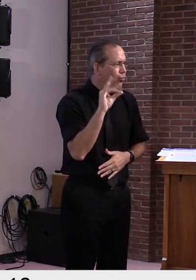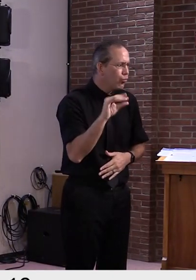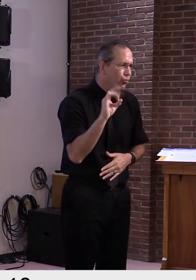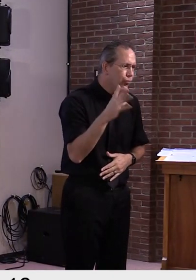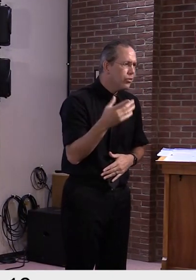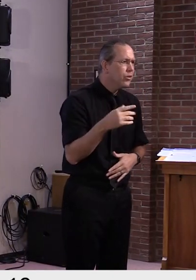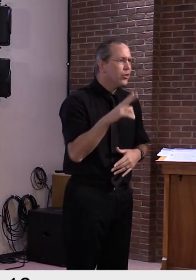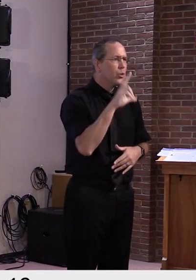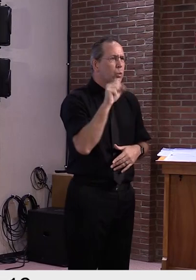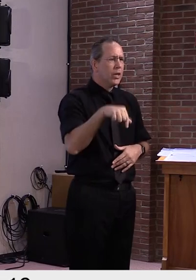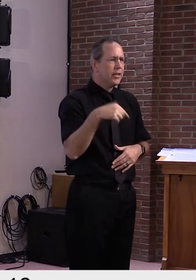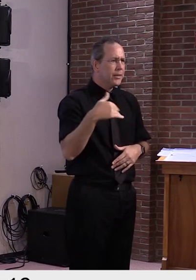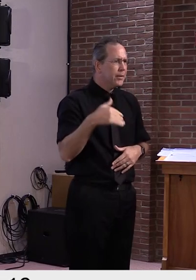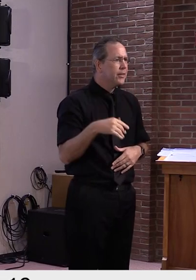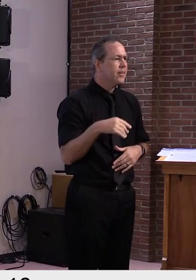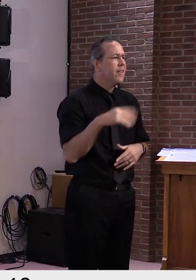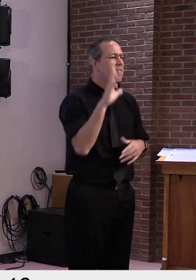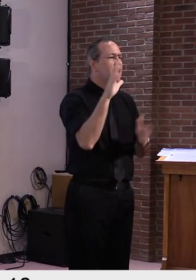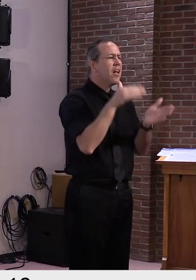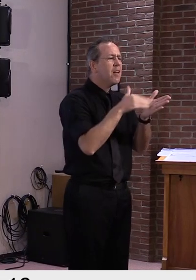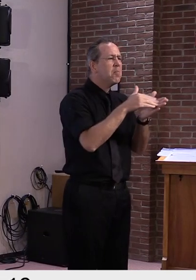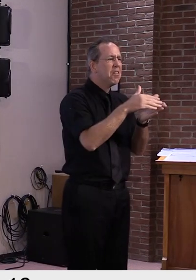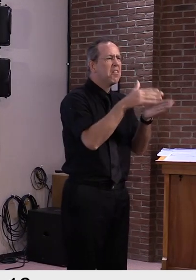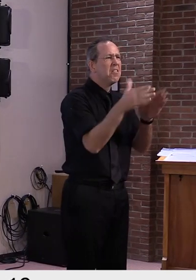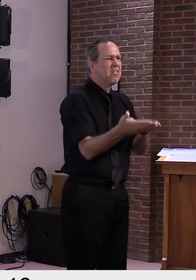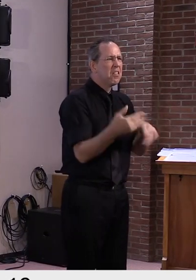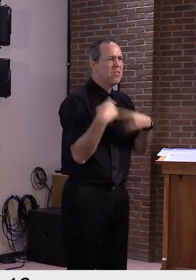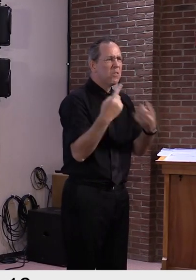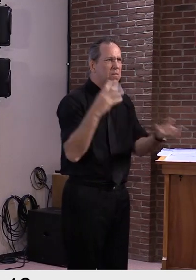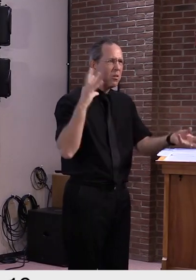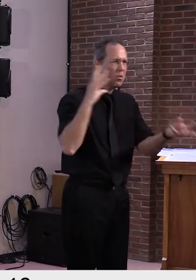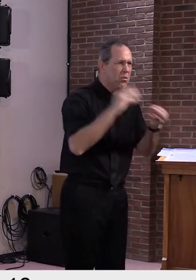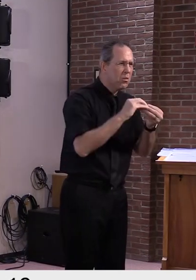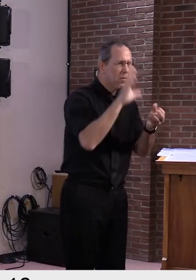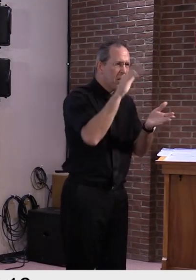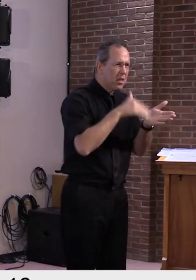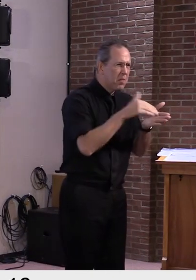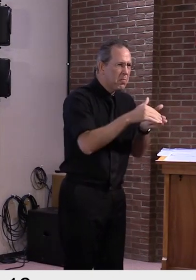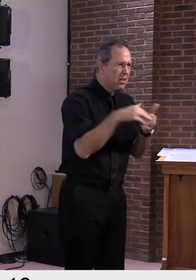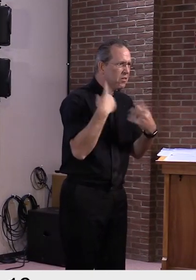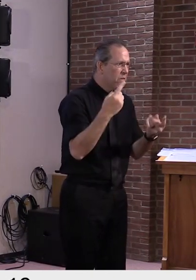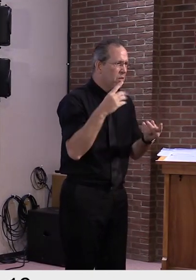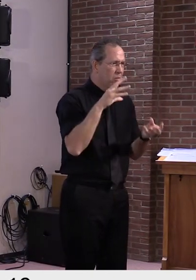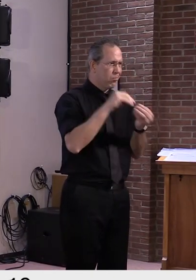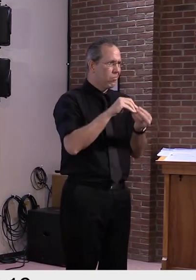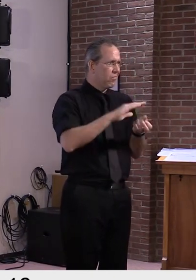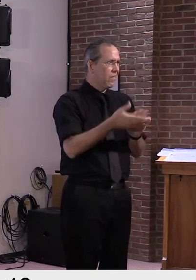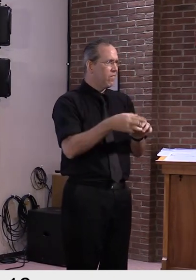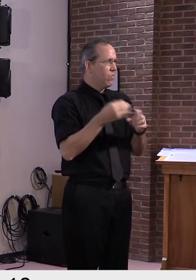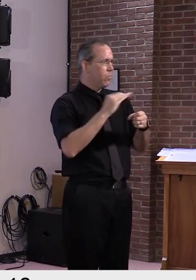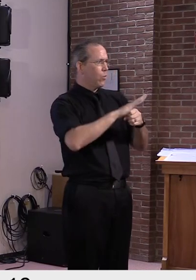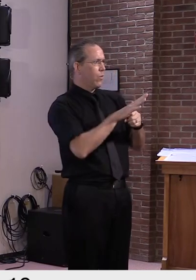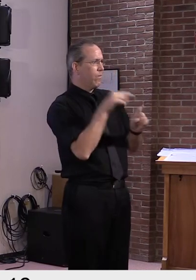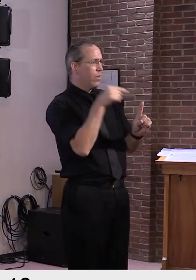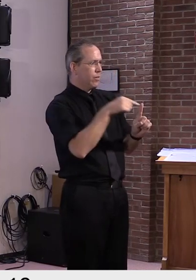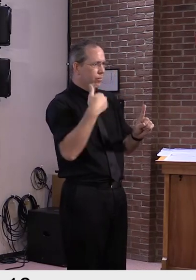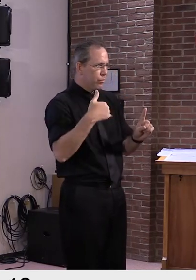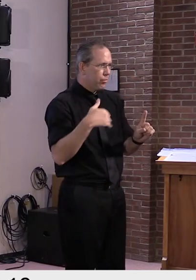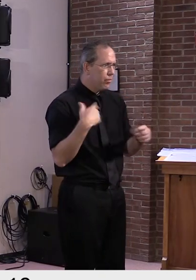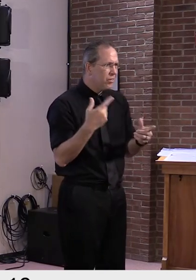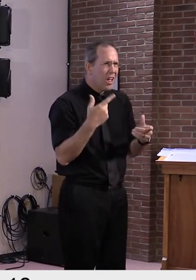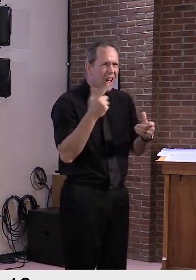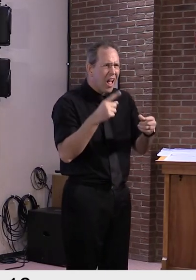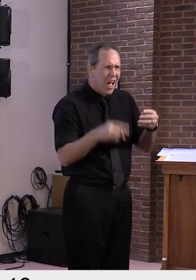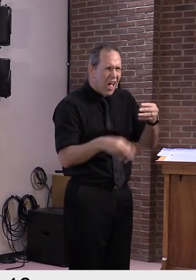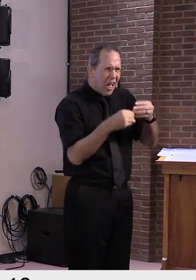millionth COVID-19 case. But for the first time, the United States did see a slowdown in how quickly we added an